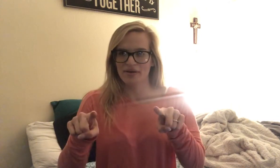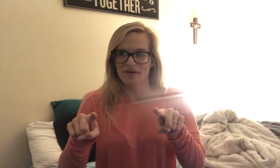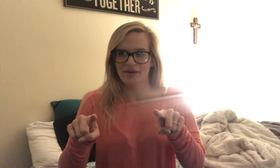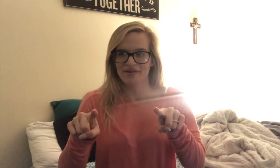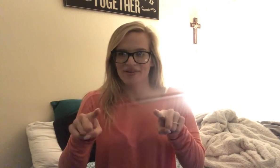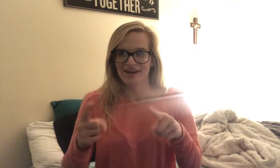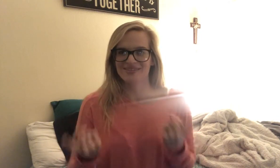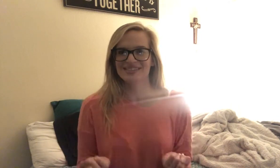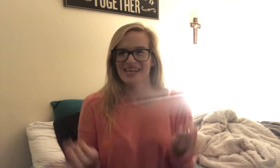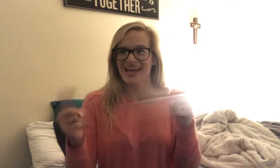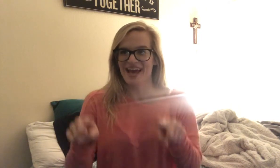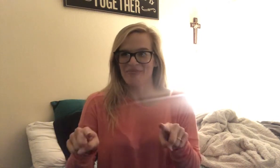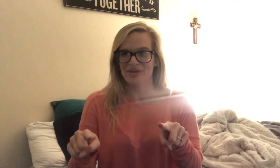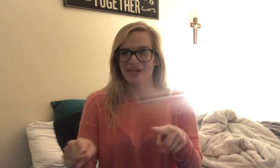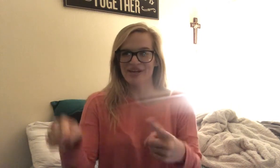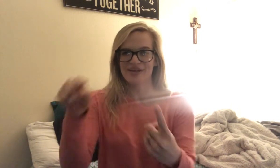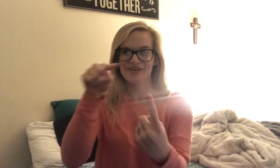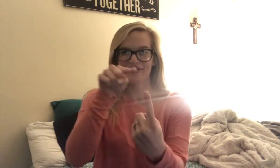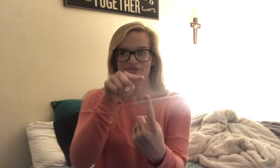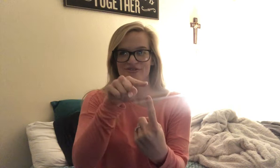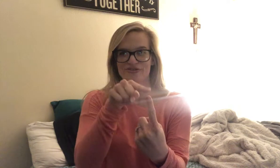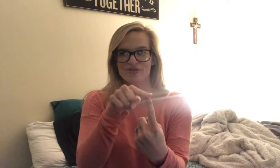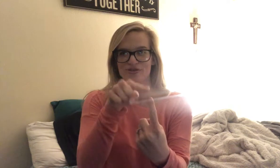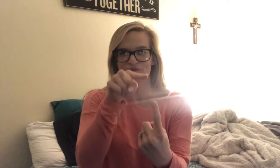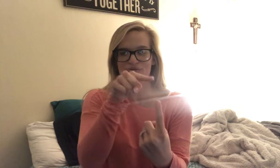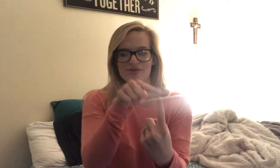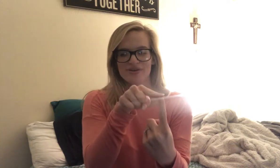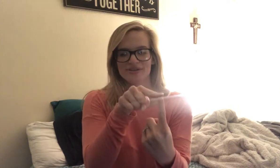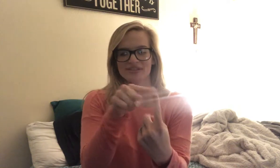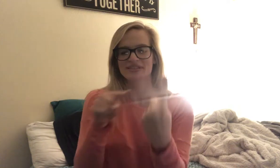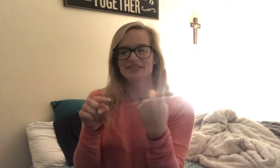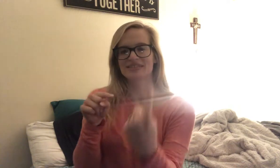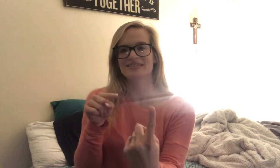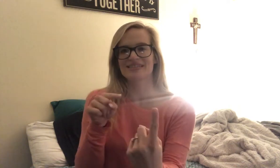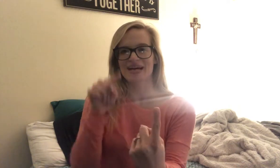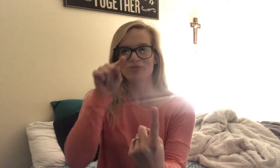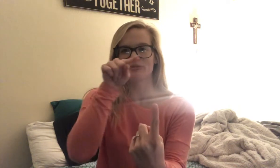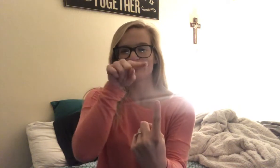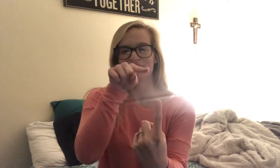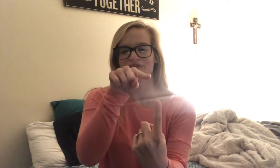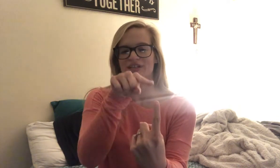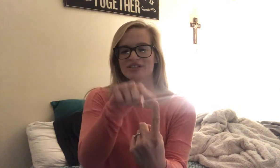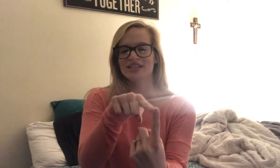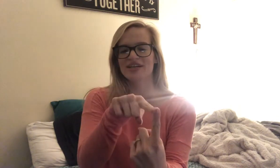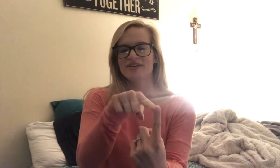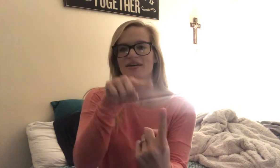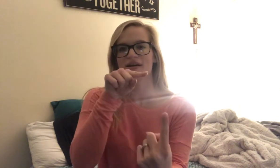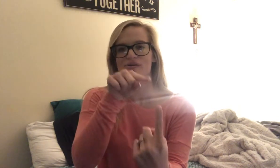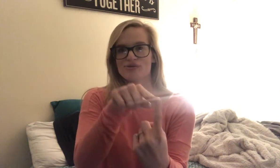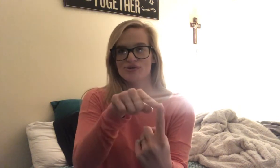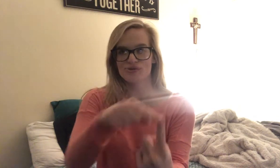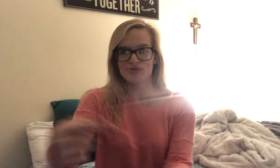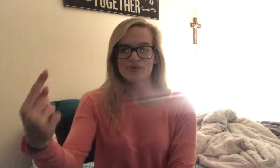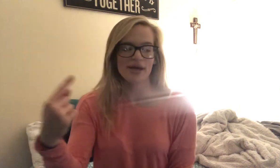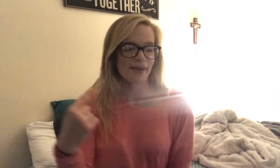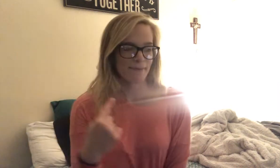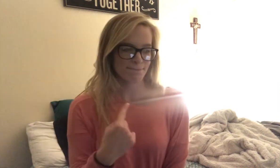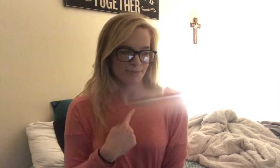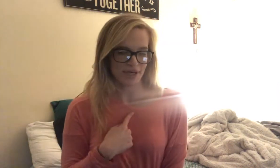Around. Happen. To. Just tap one pointer finger to the other. To. Me.